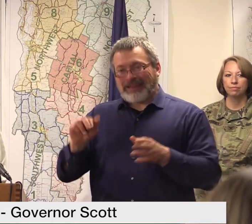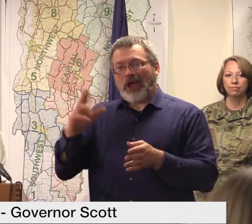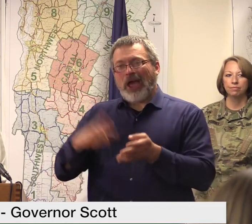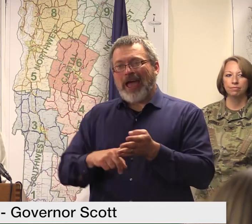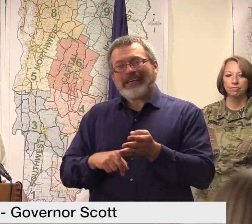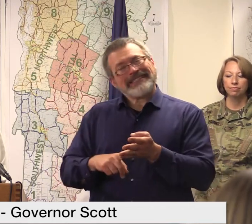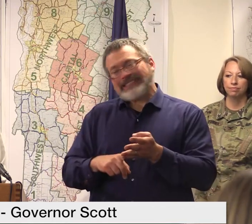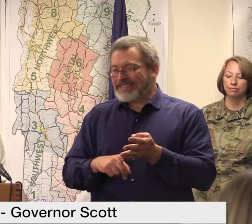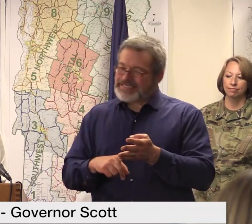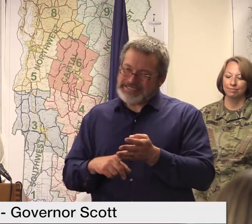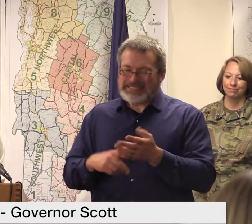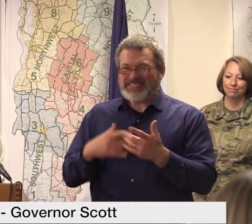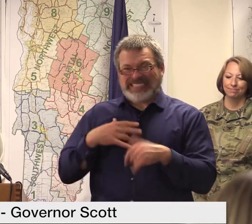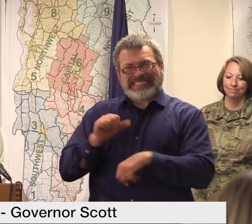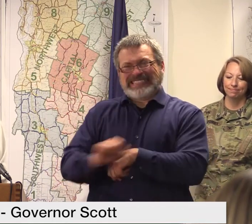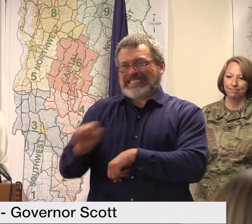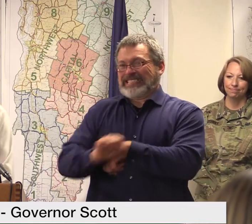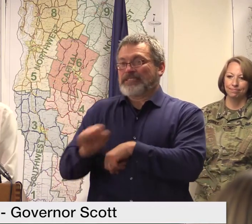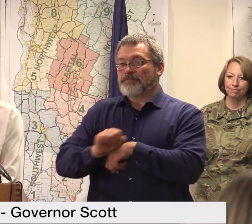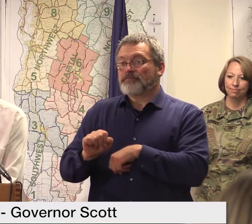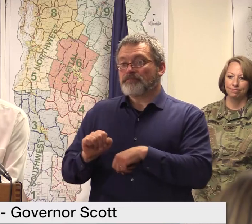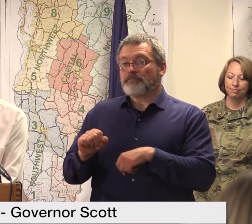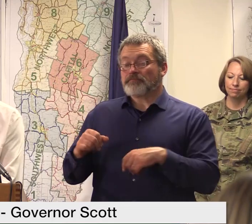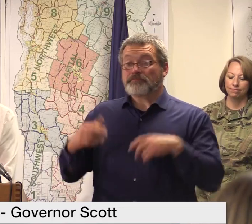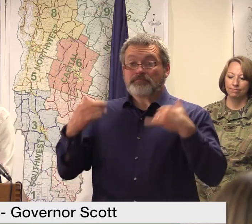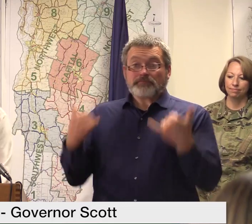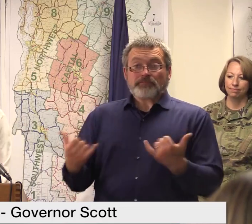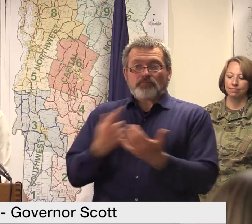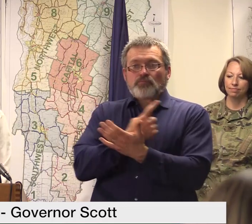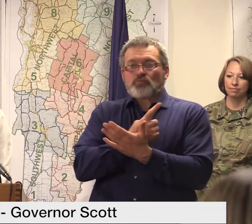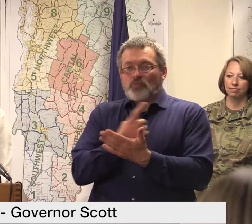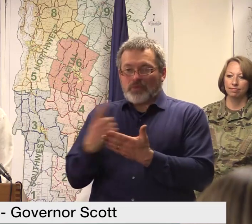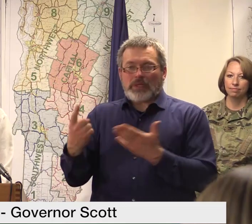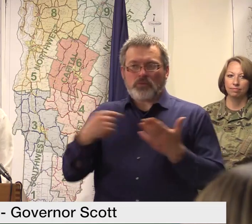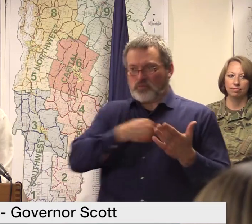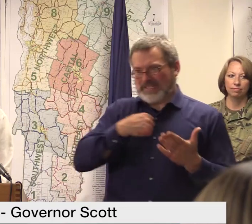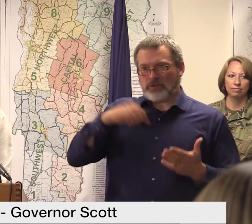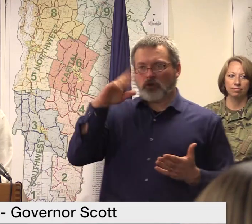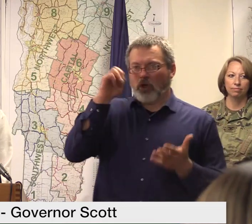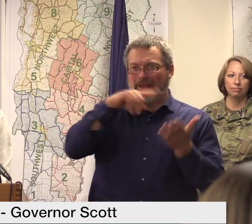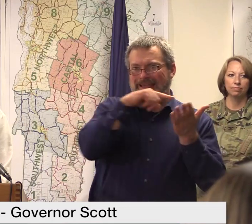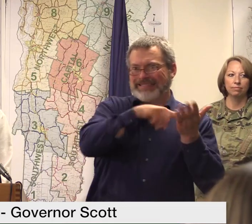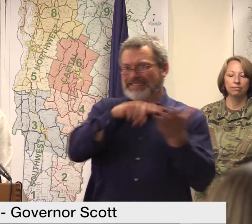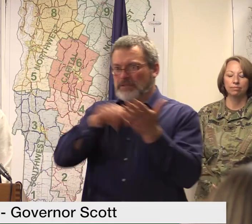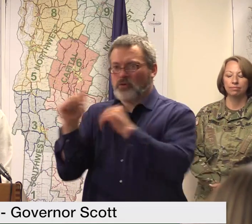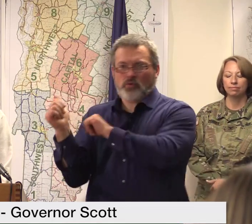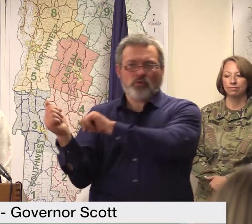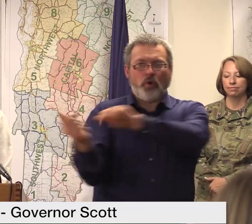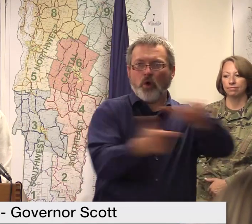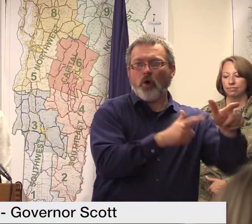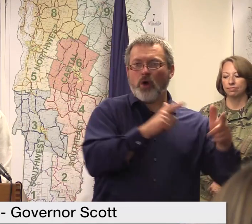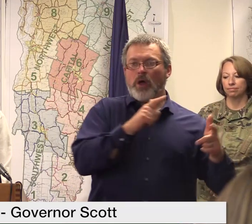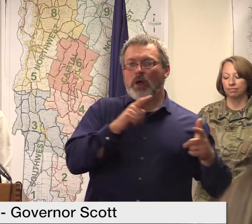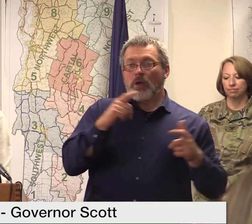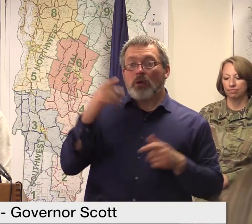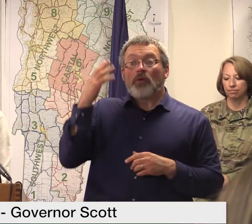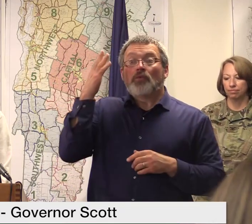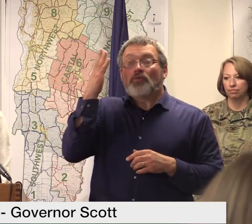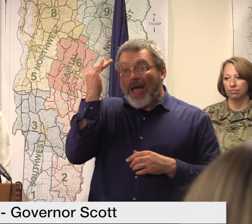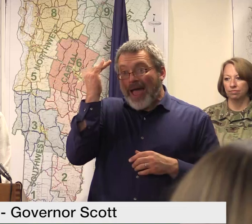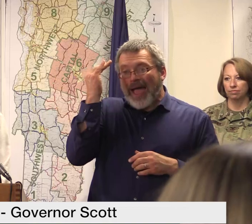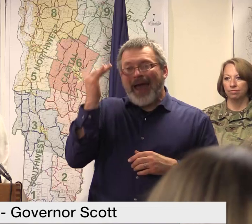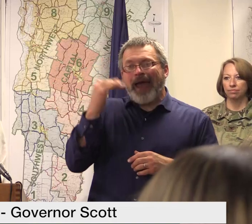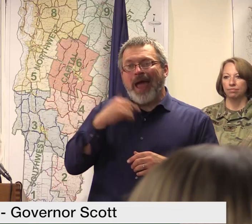this week we're actually doing a much deeper dive now that some of the initial uh recovery work at the